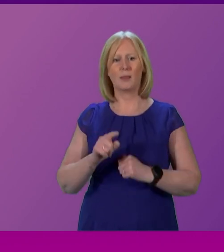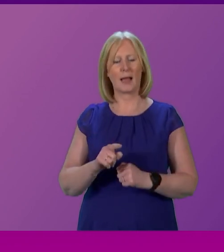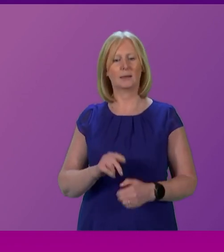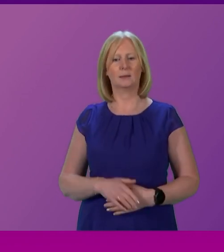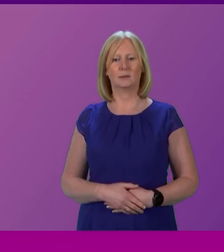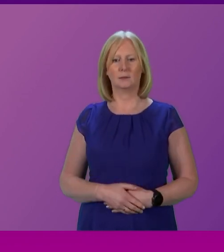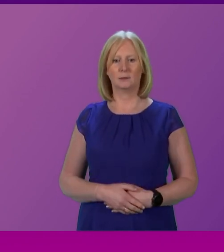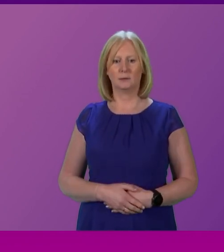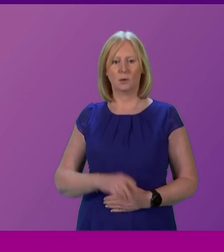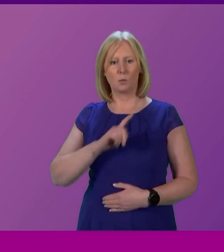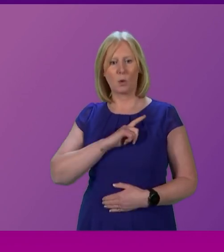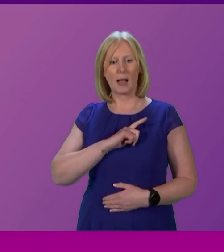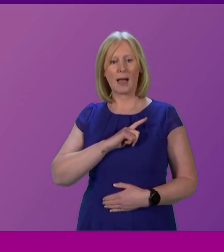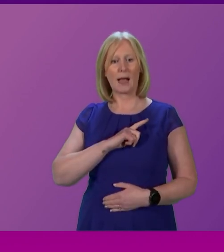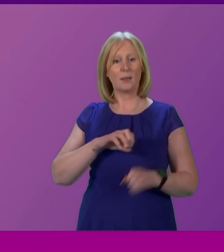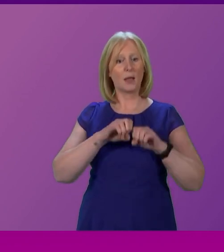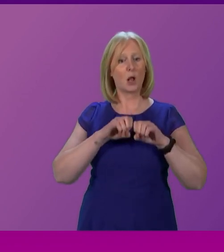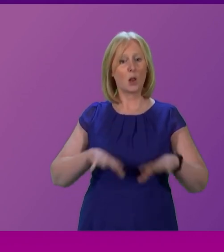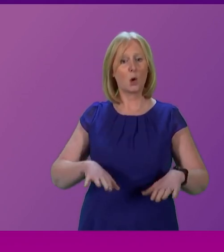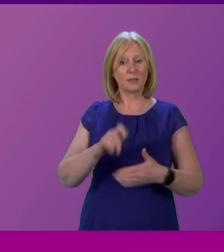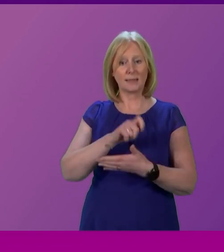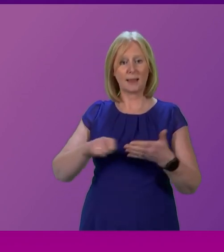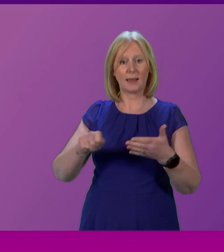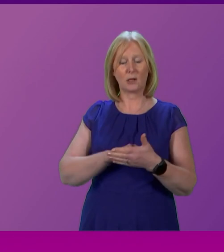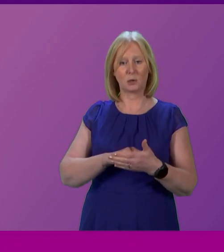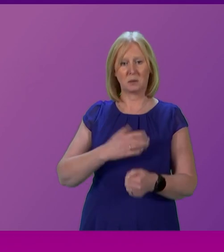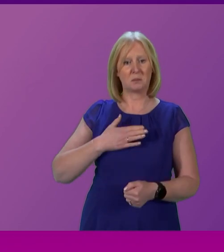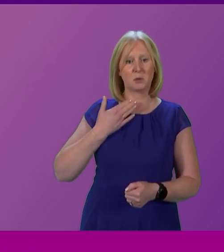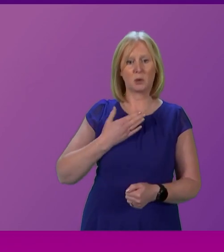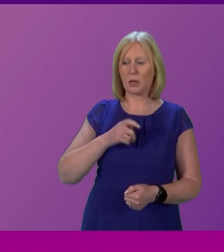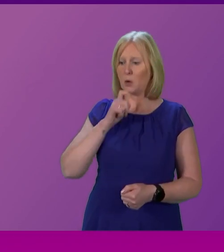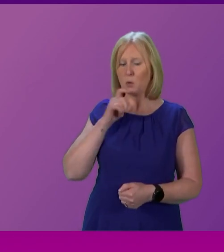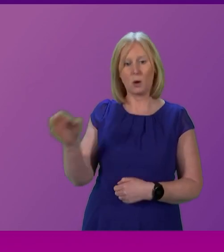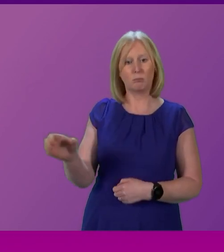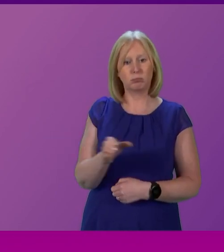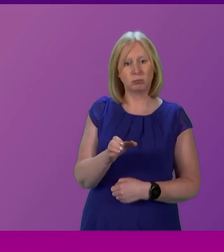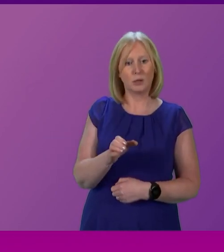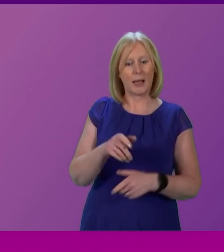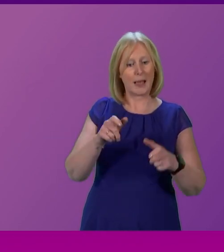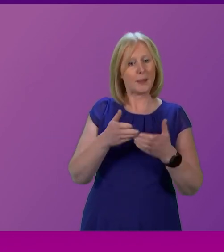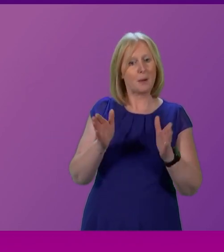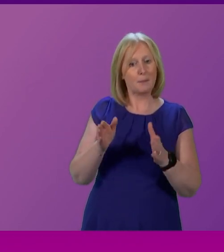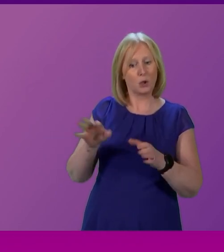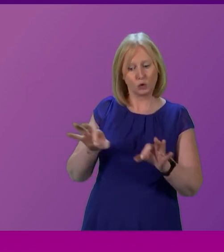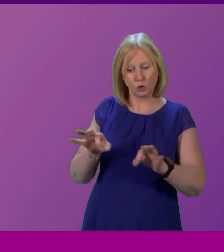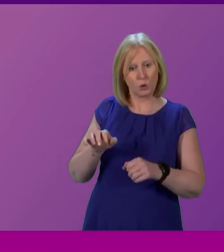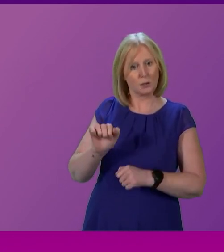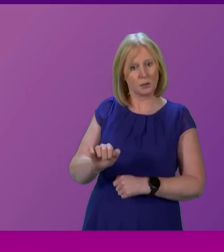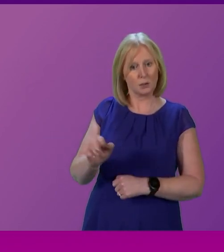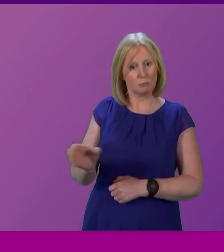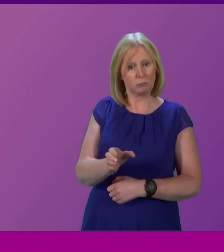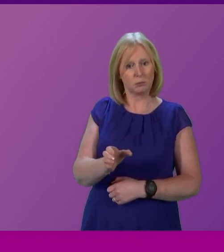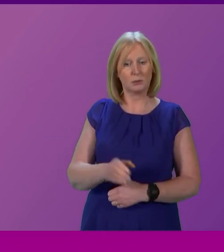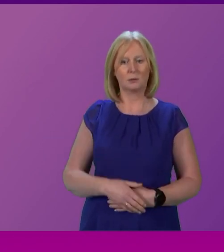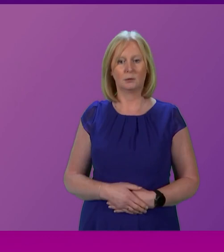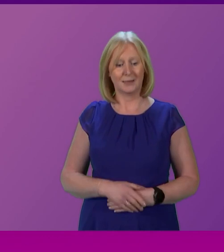reason than they lost the election and they don't like who and what the public chose instead. They need to be prepared to accept